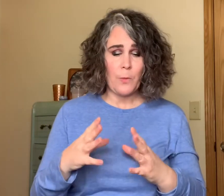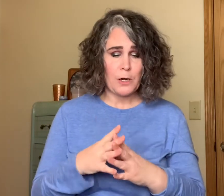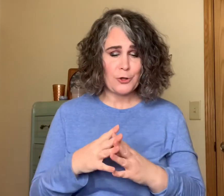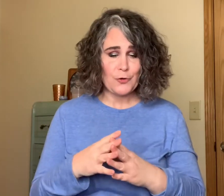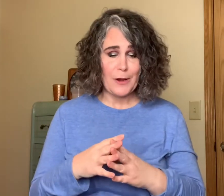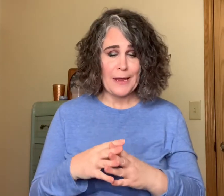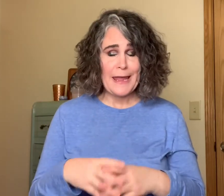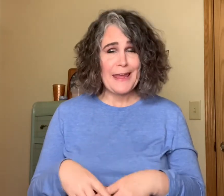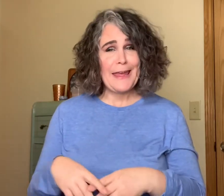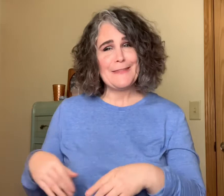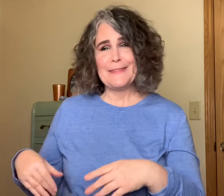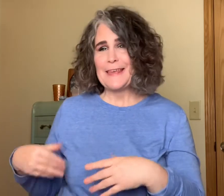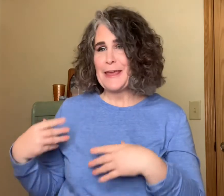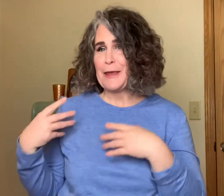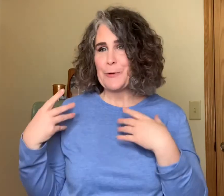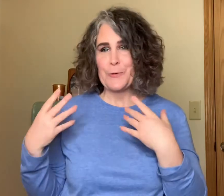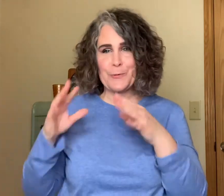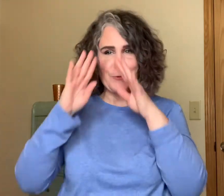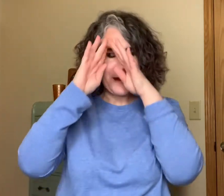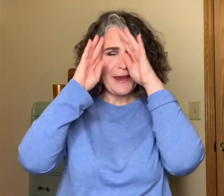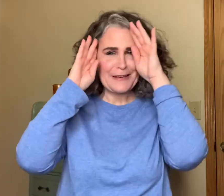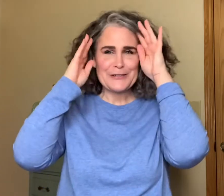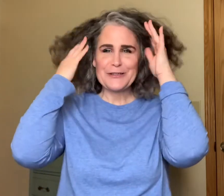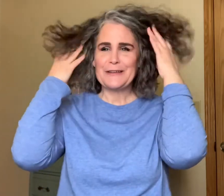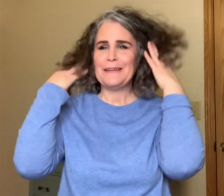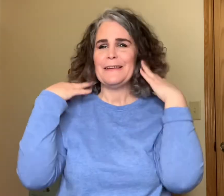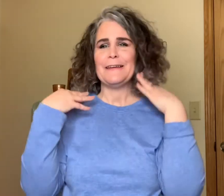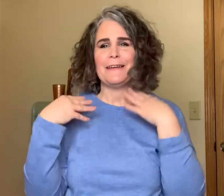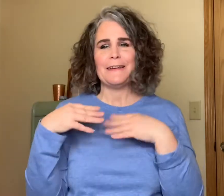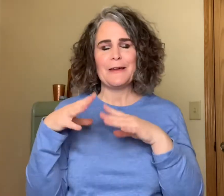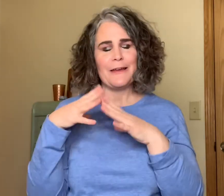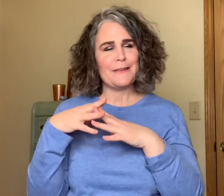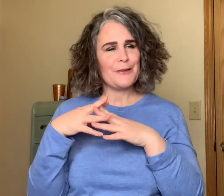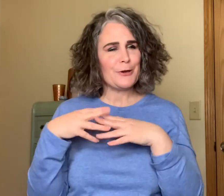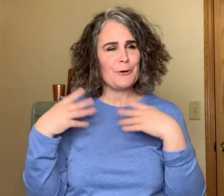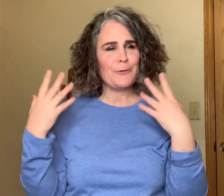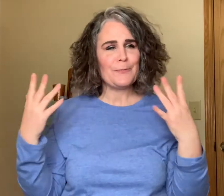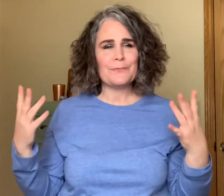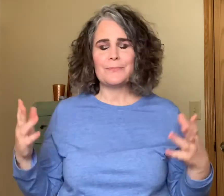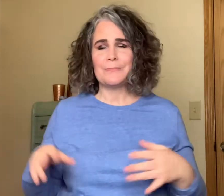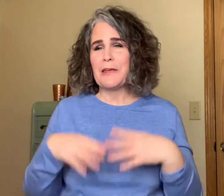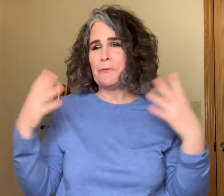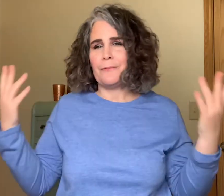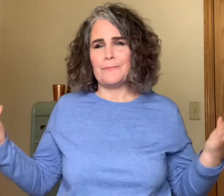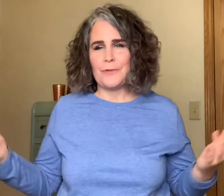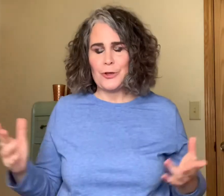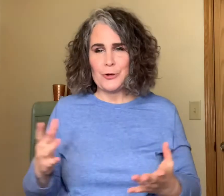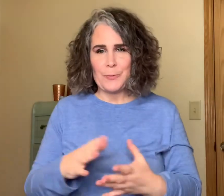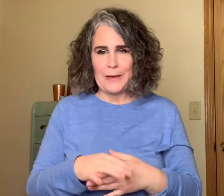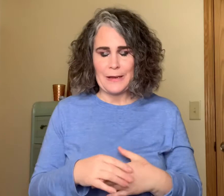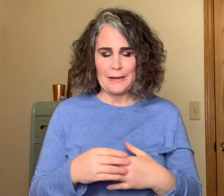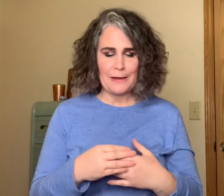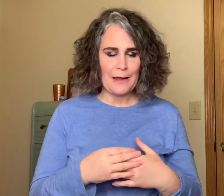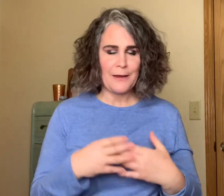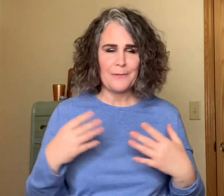want to try and they range you know they you know me I'm